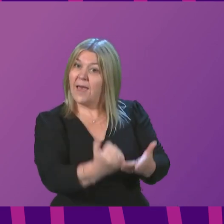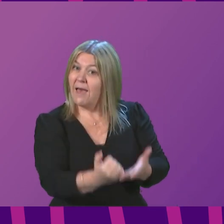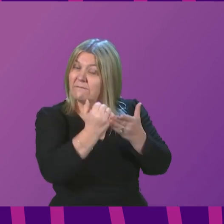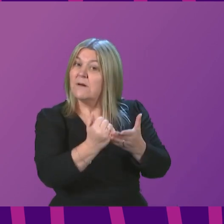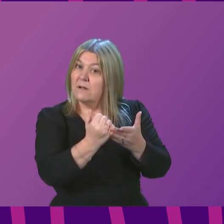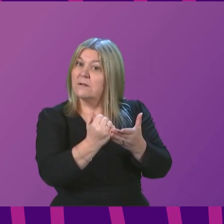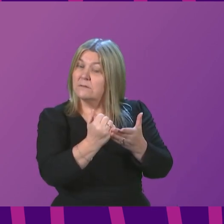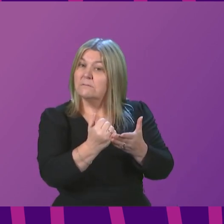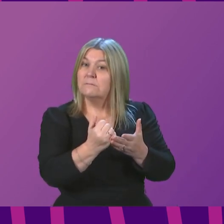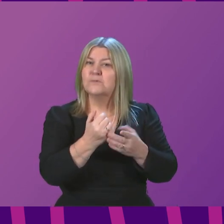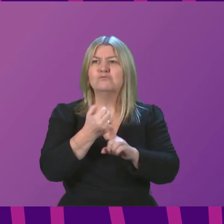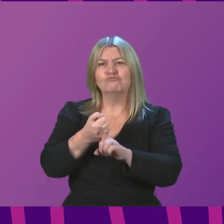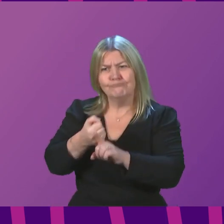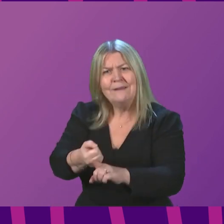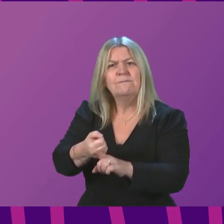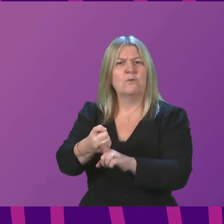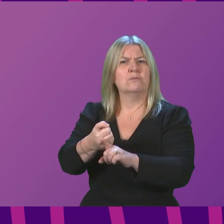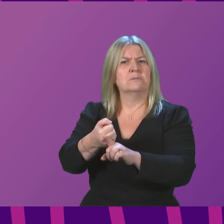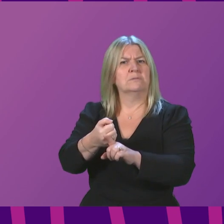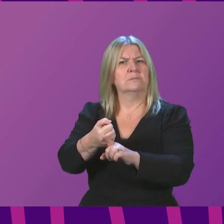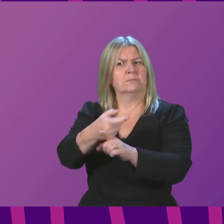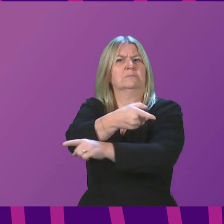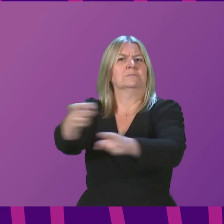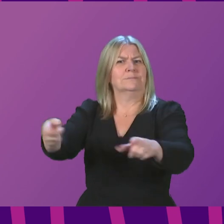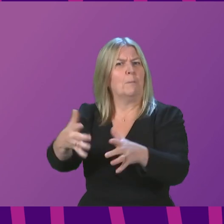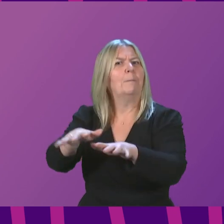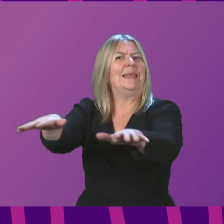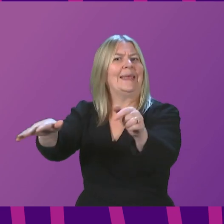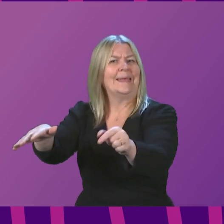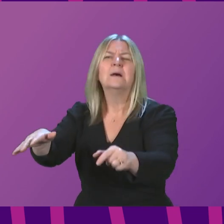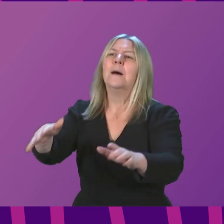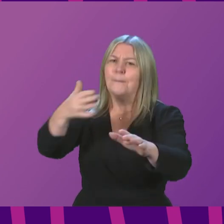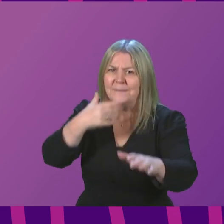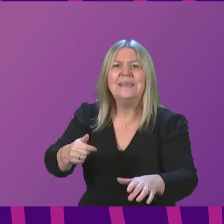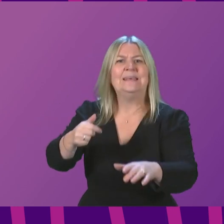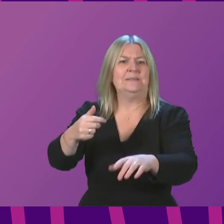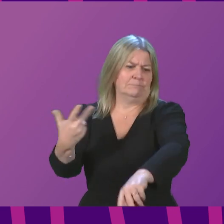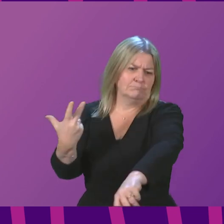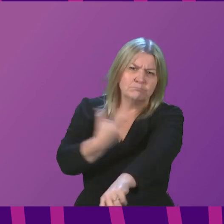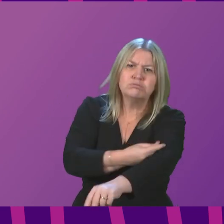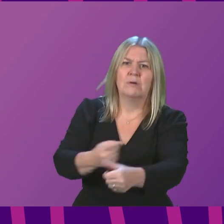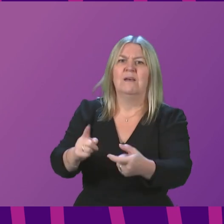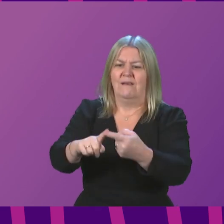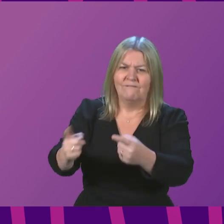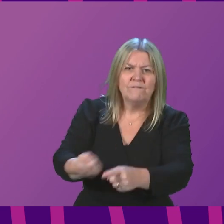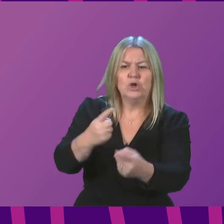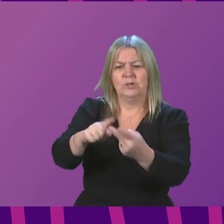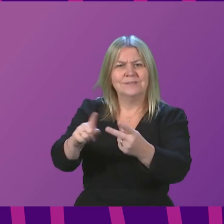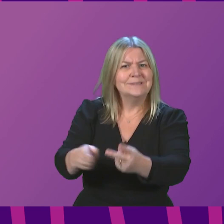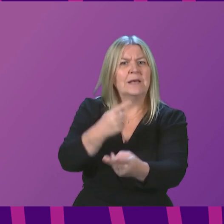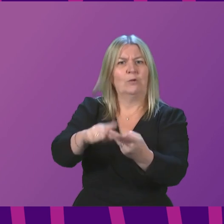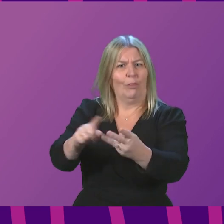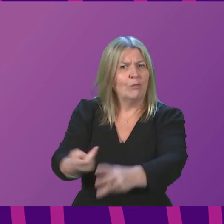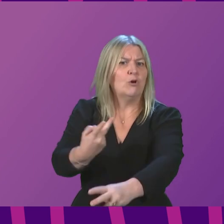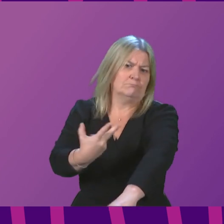in reinforcing the message to the public that they need to get vaccinated and take up a booster in order to best protect themselves?